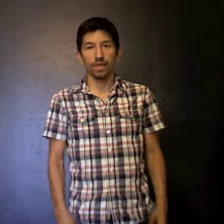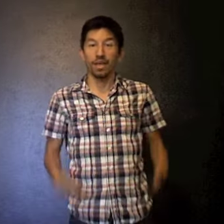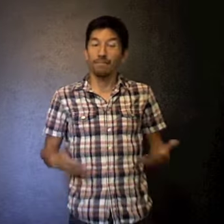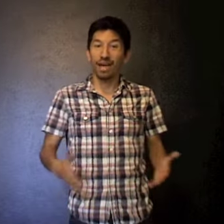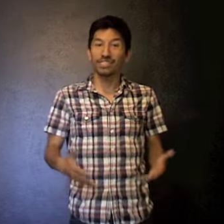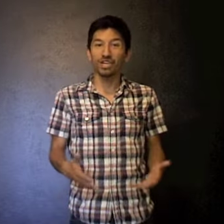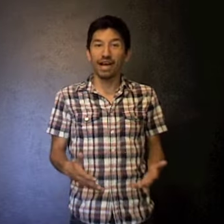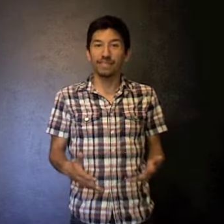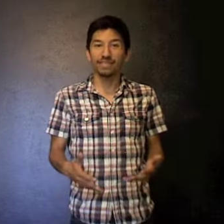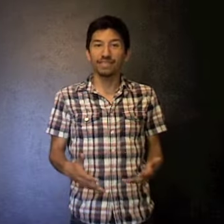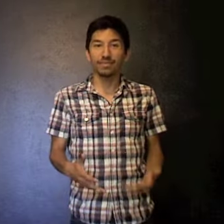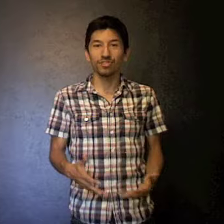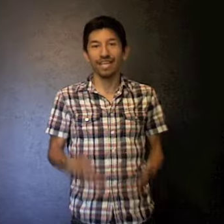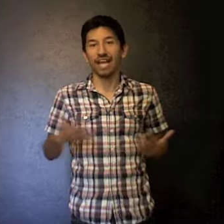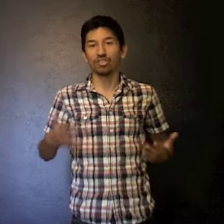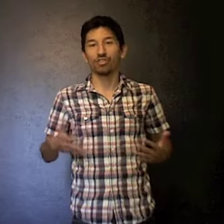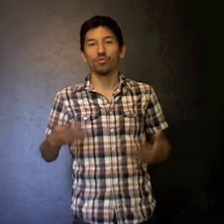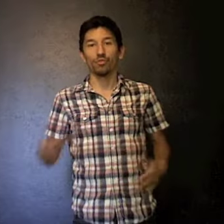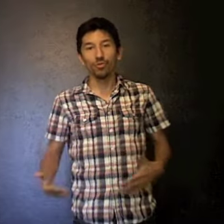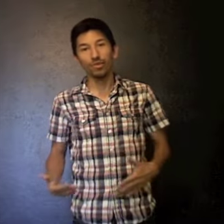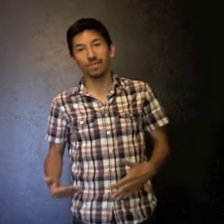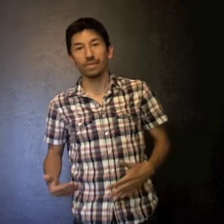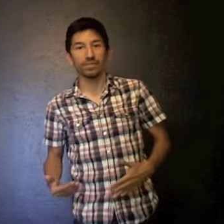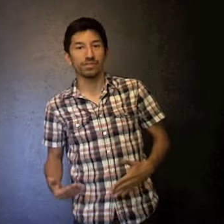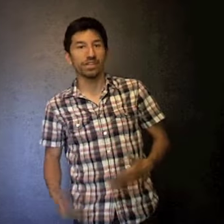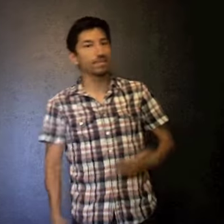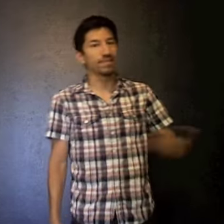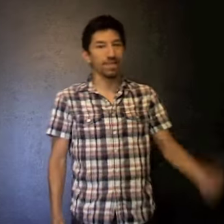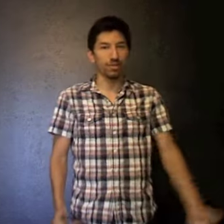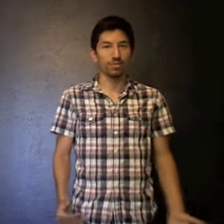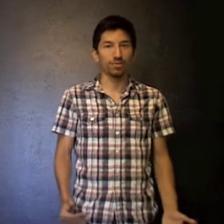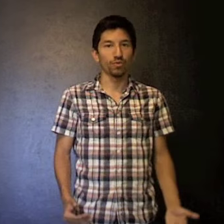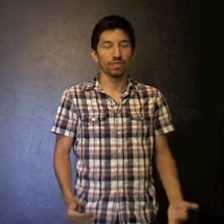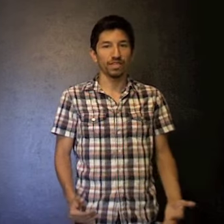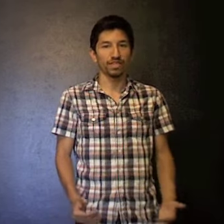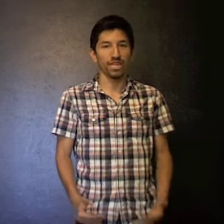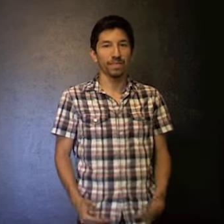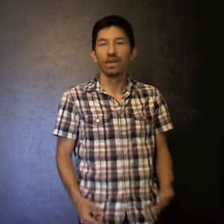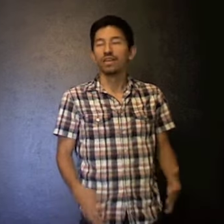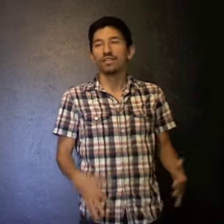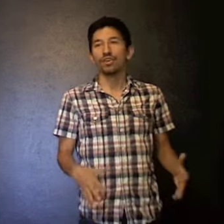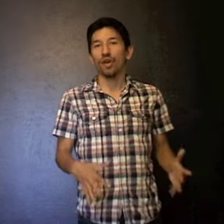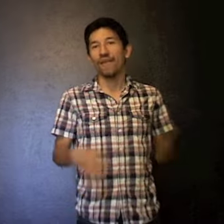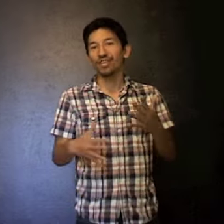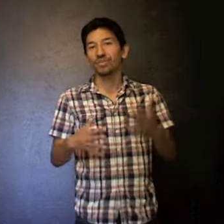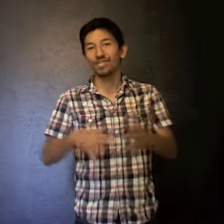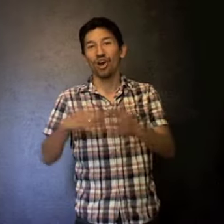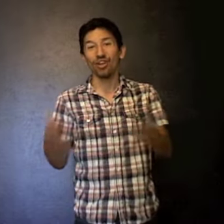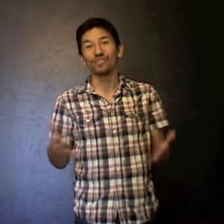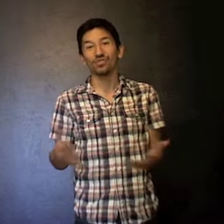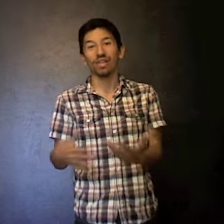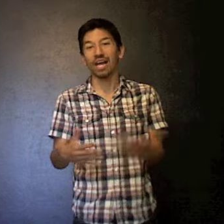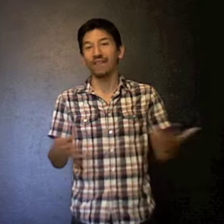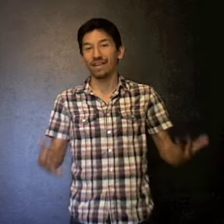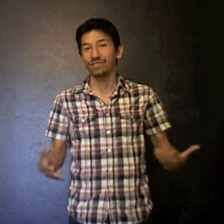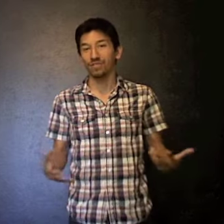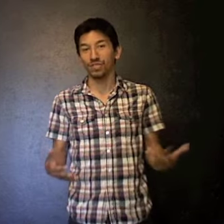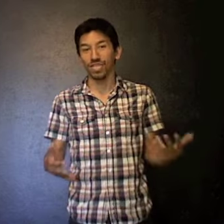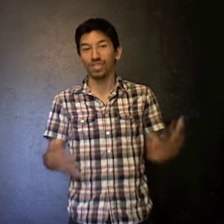My job this summer is actually recruiting people to come to the Oak School of Leadership. So I've actually been talking to a lot of high schoolers that are